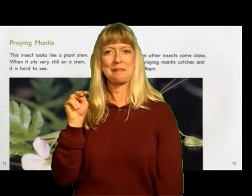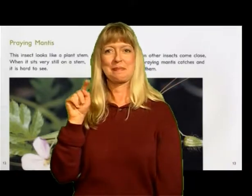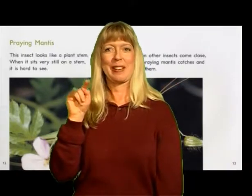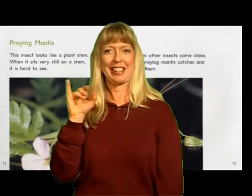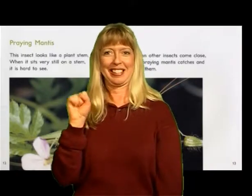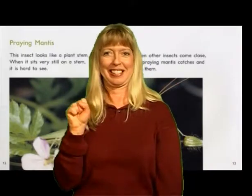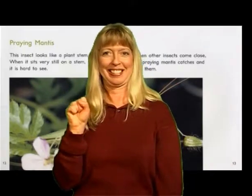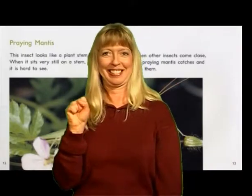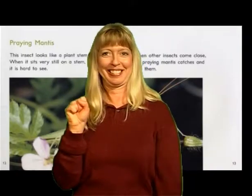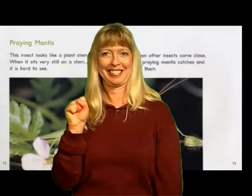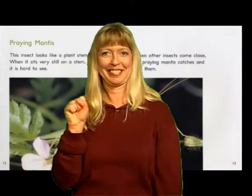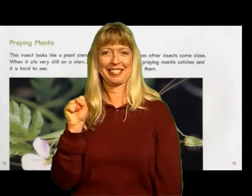Praying mantis